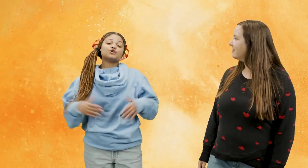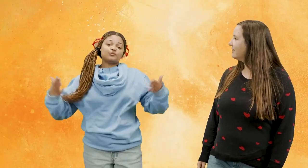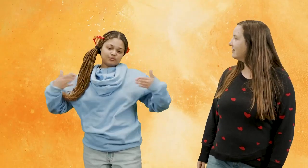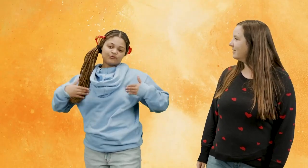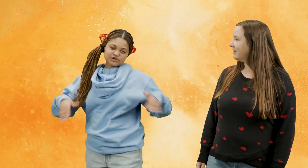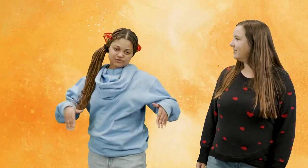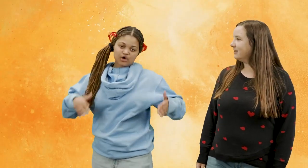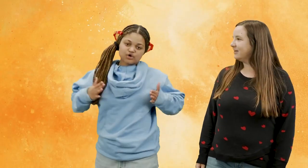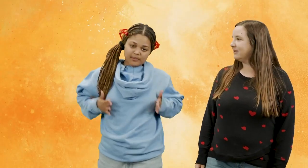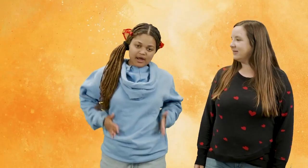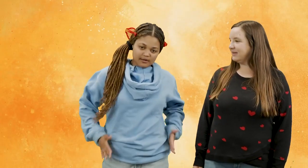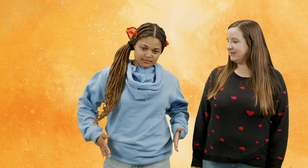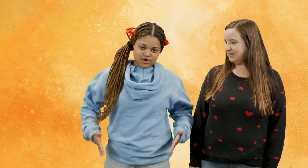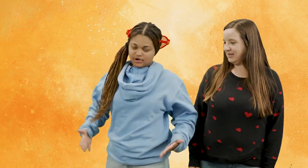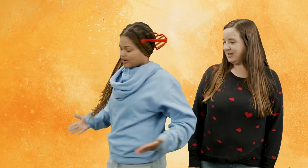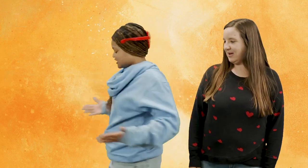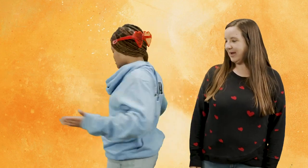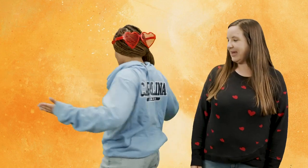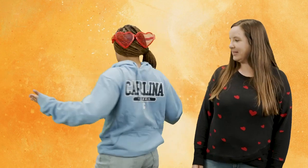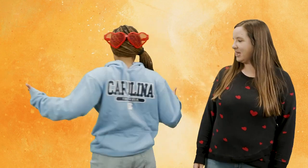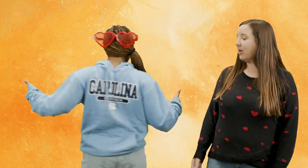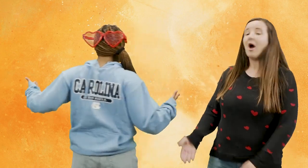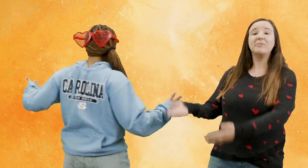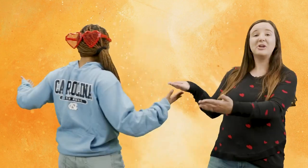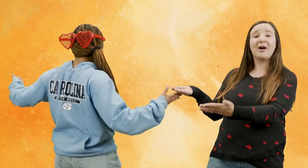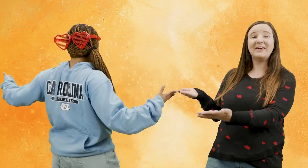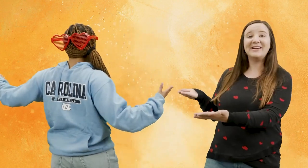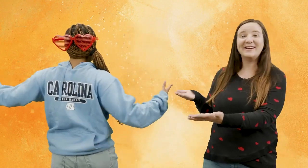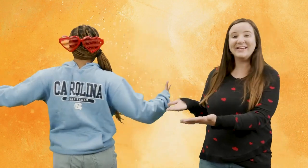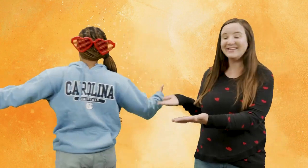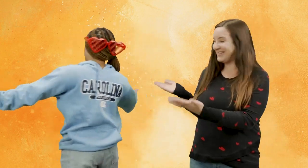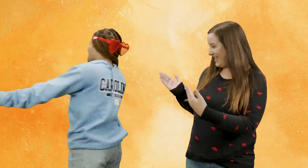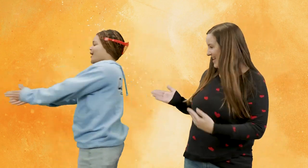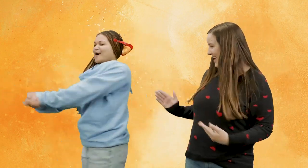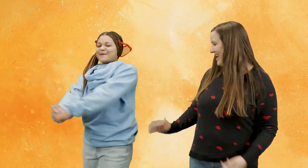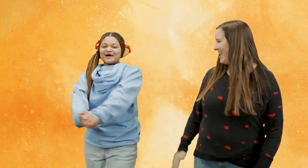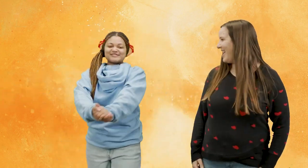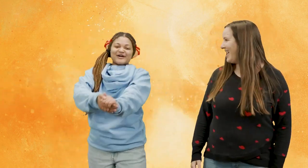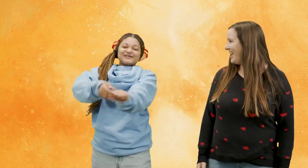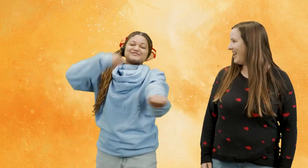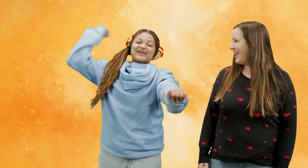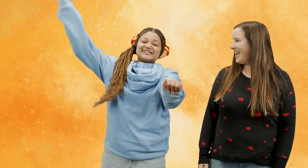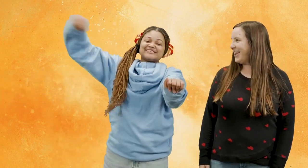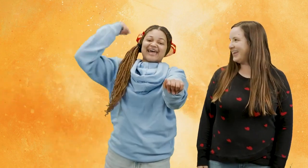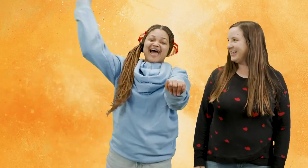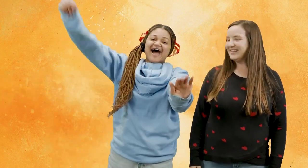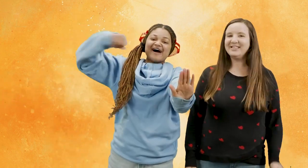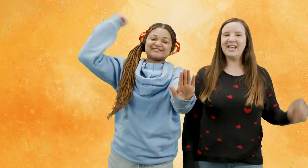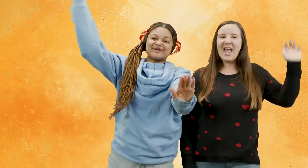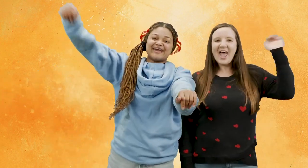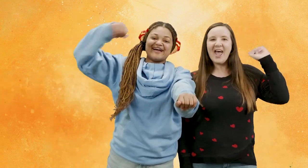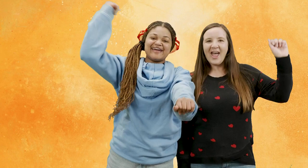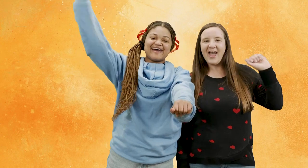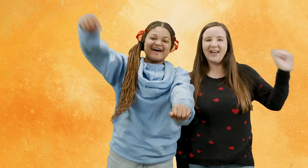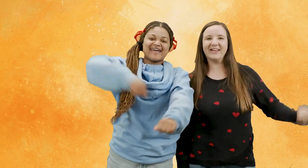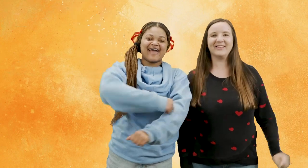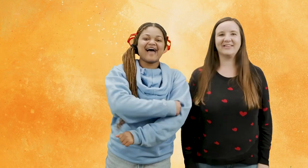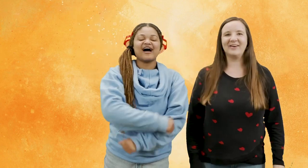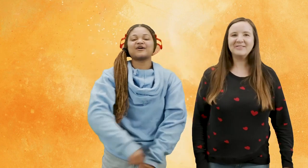first of all look at my hoodie right oh my tar heels fins in the house yeah yeah okay